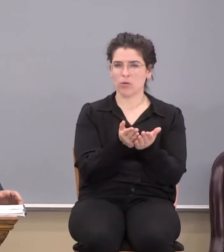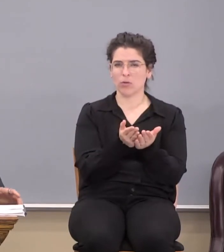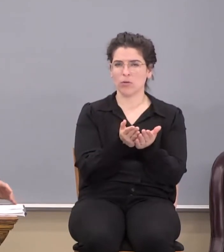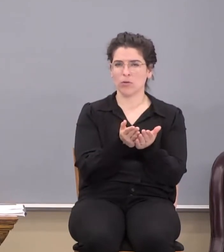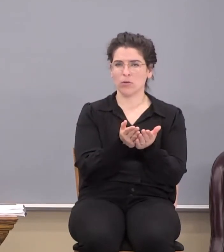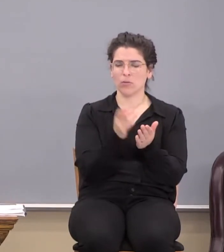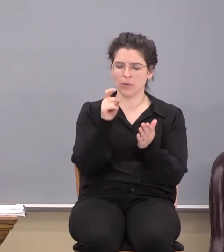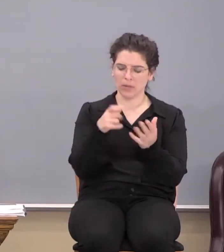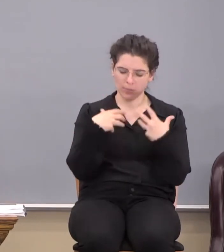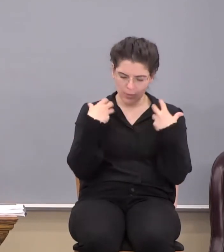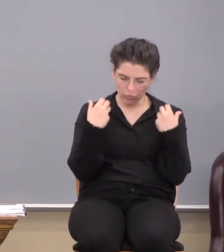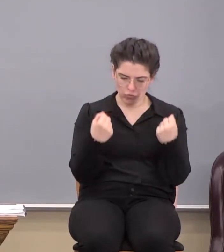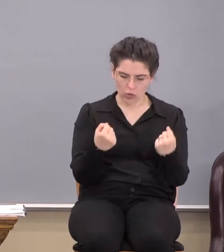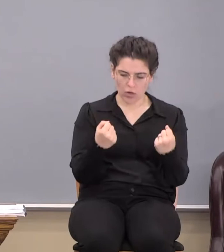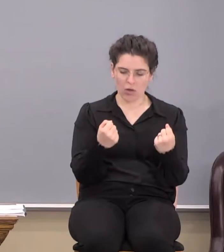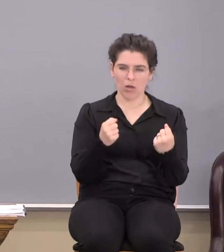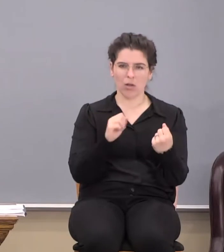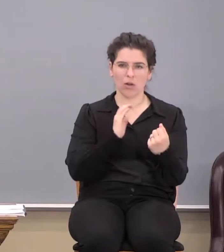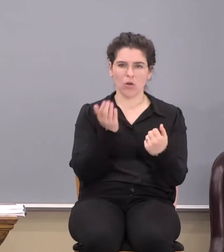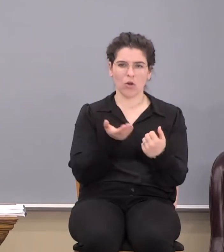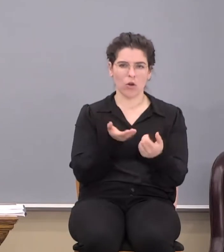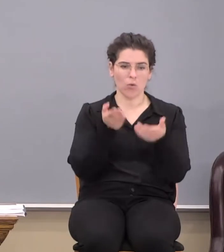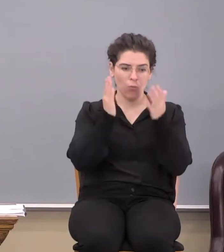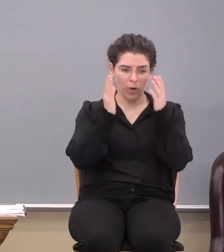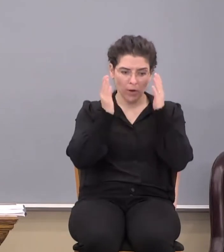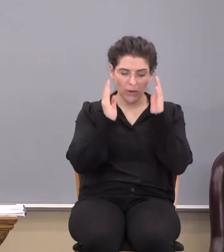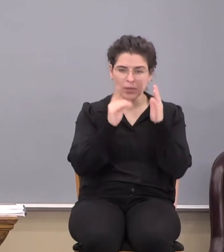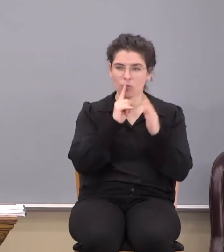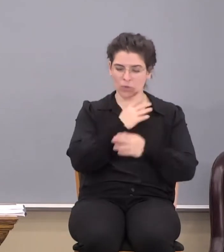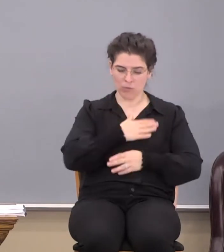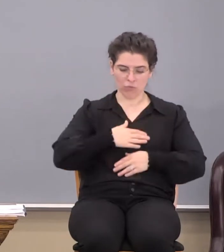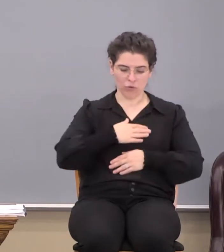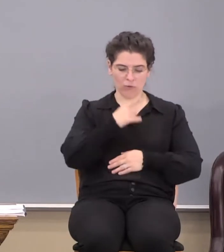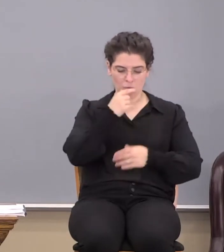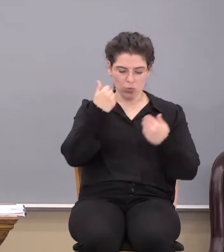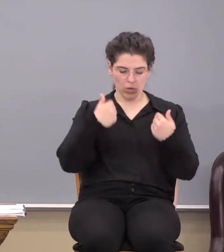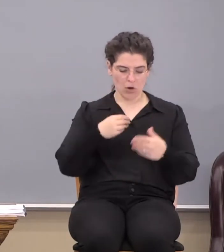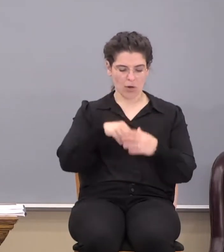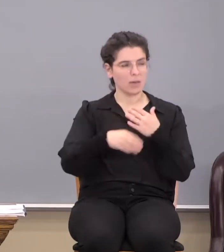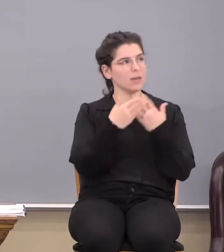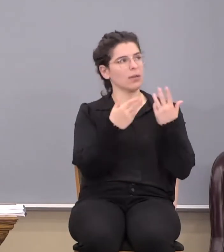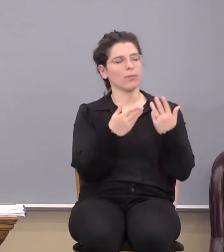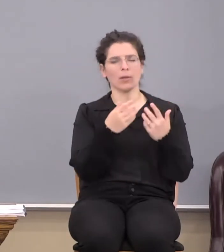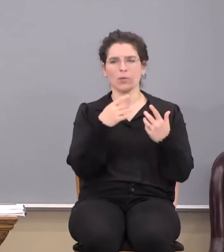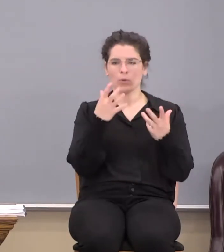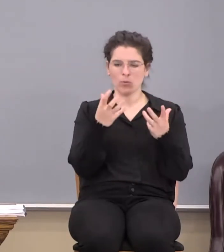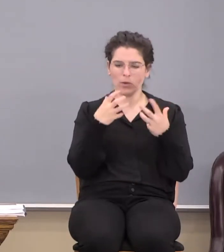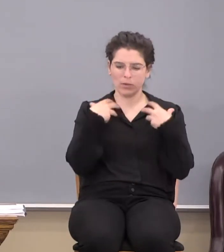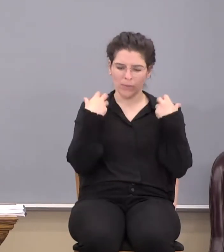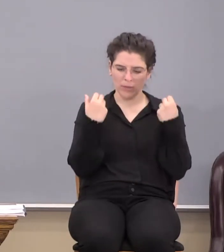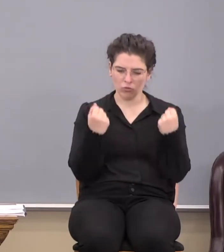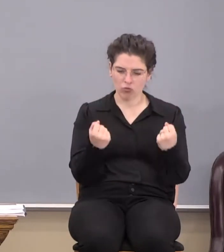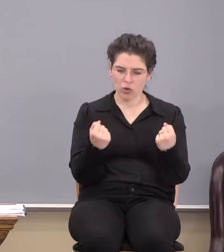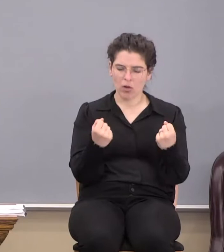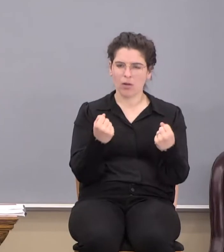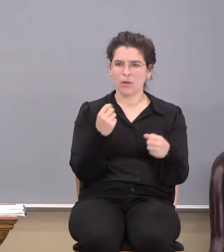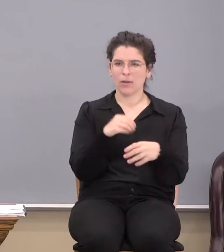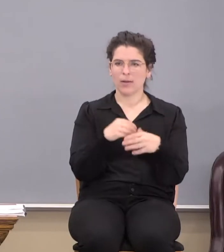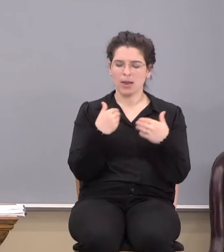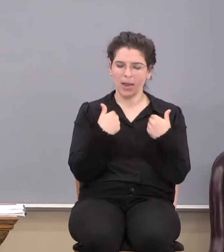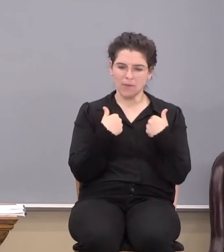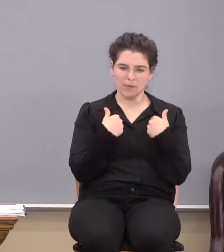So, we want to be strong in our awareness and appreciation of who we are in him. And we want to be strong in having